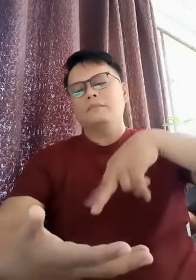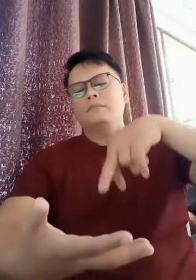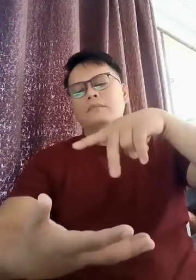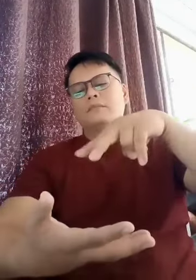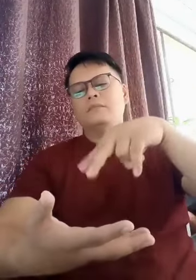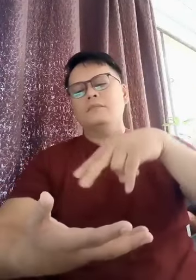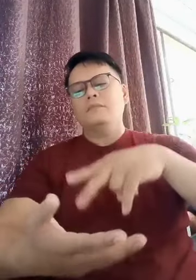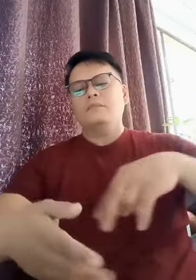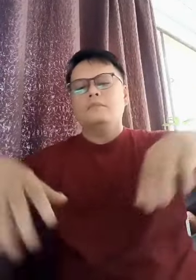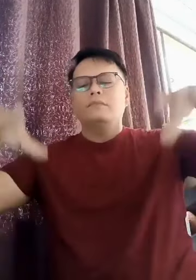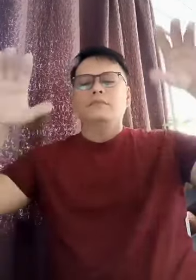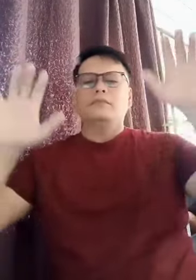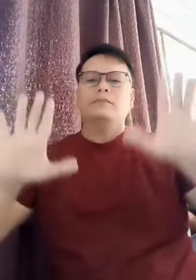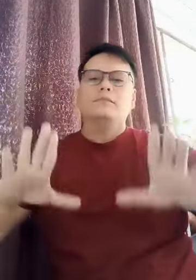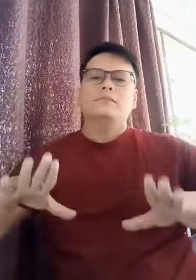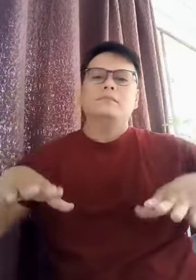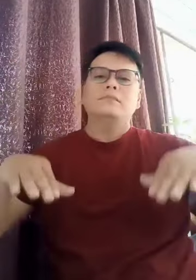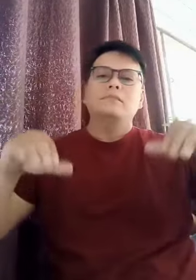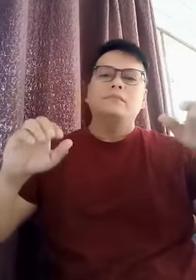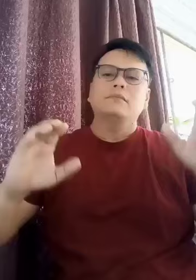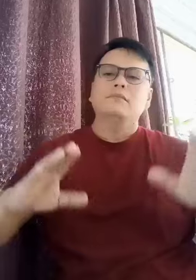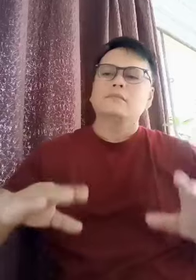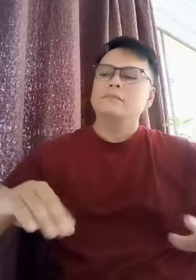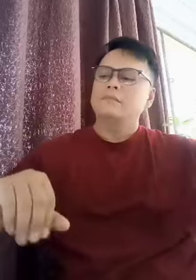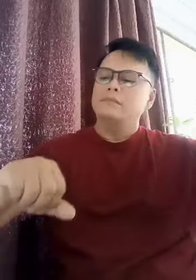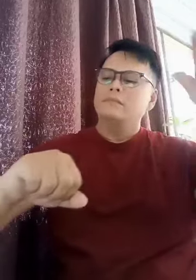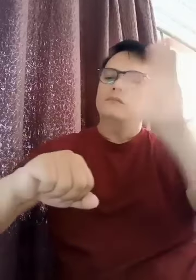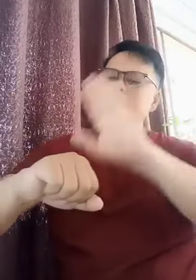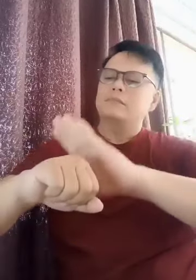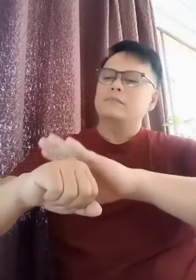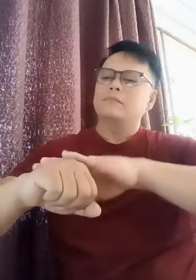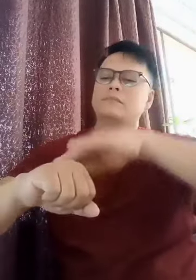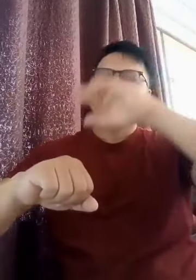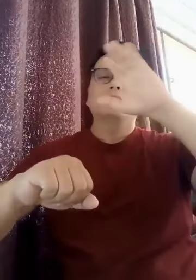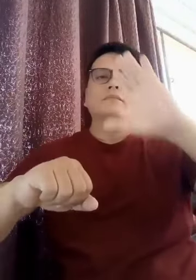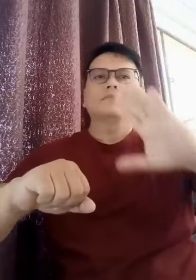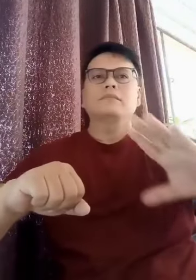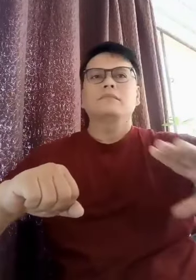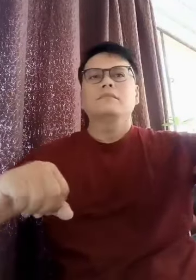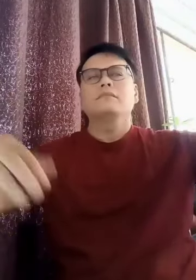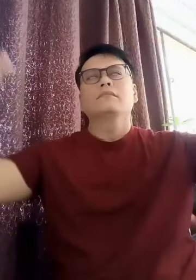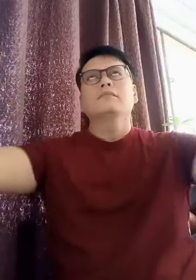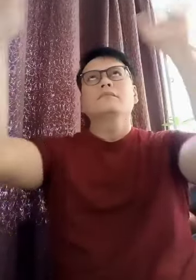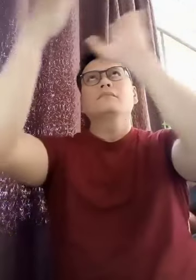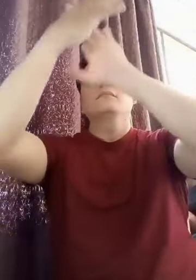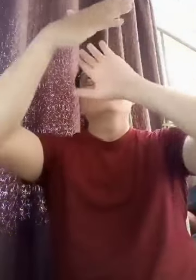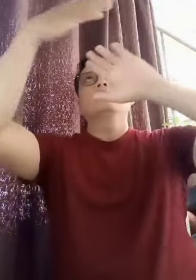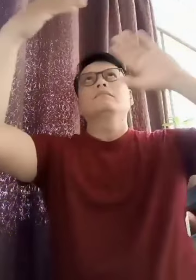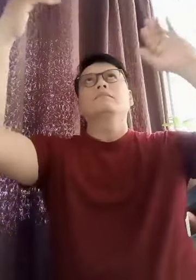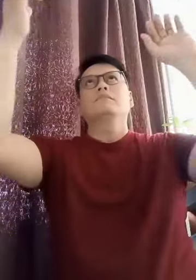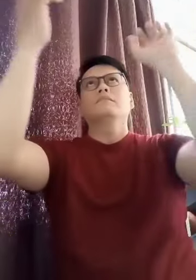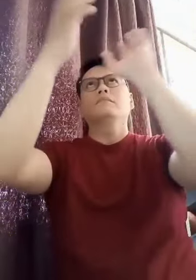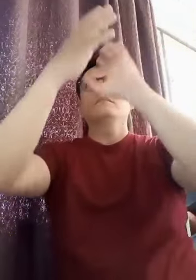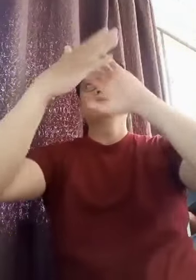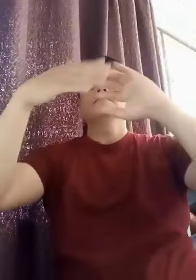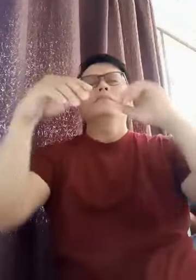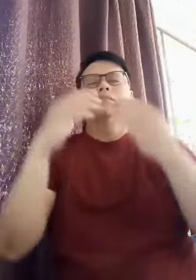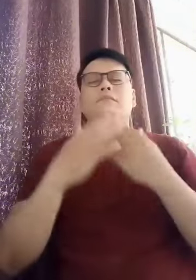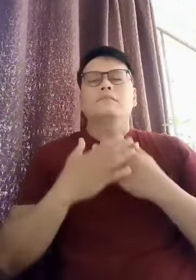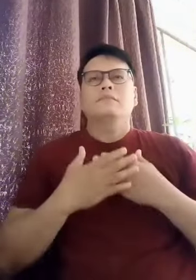dance, I can fly, and touch the rainbow in the sky, I